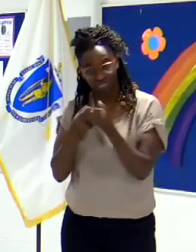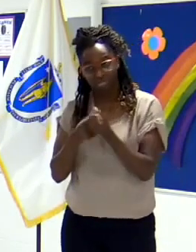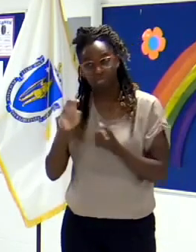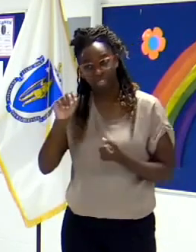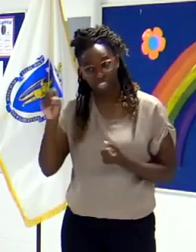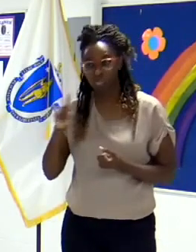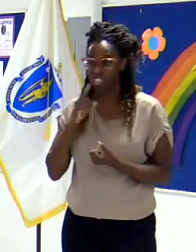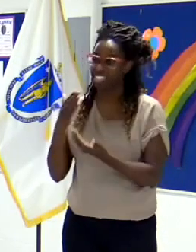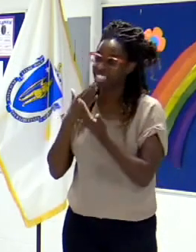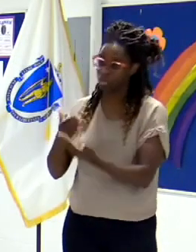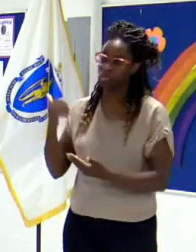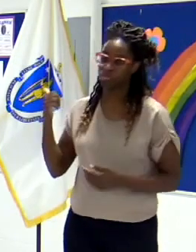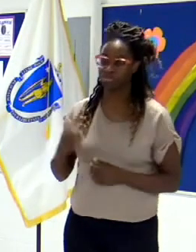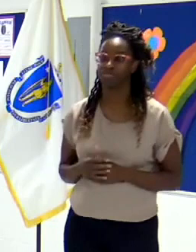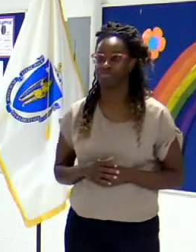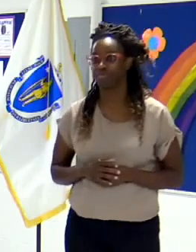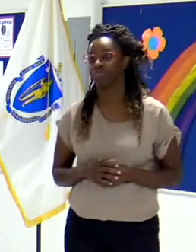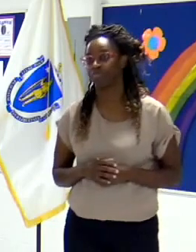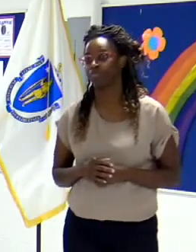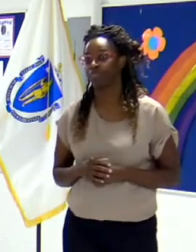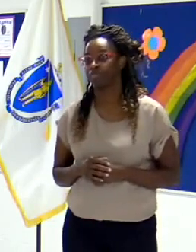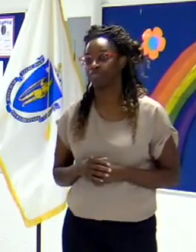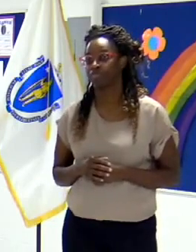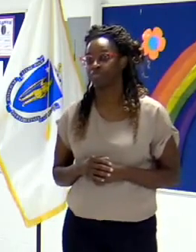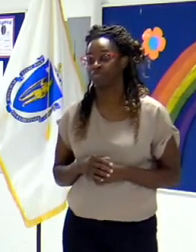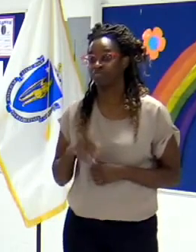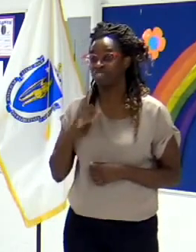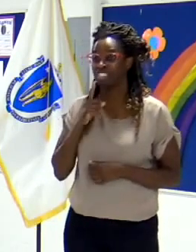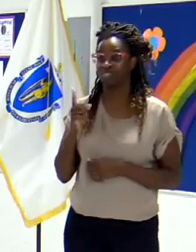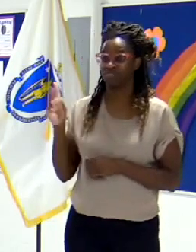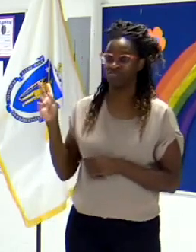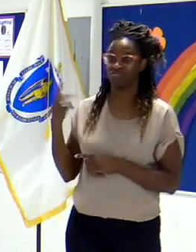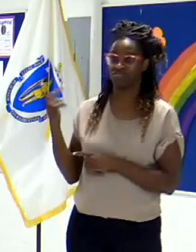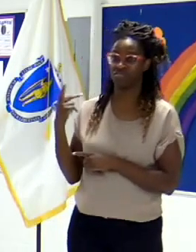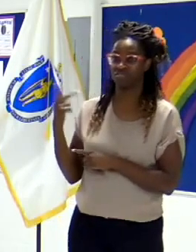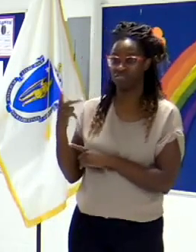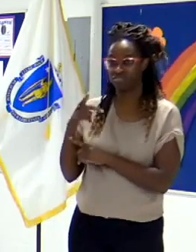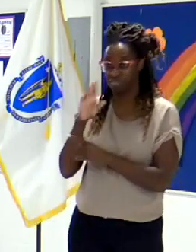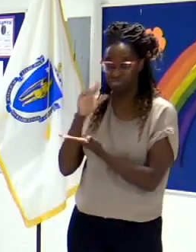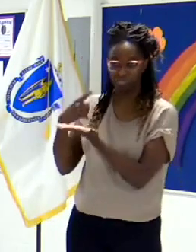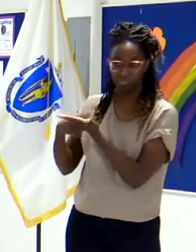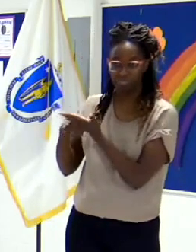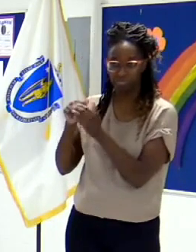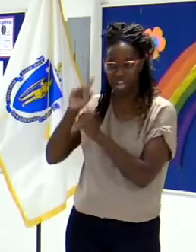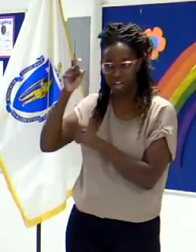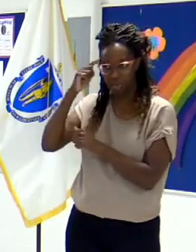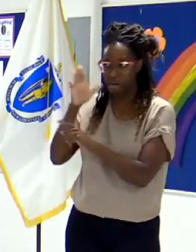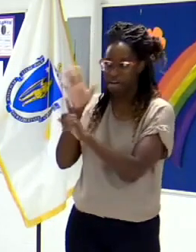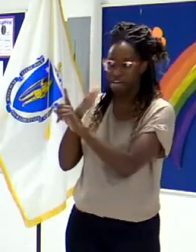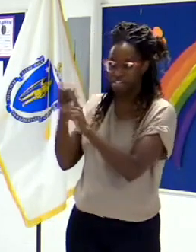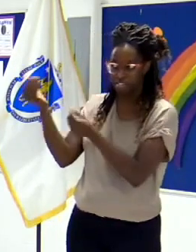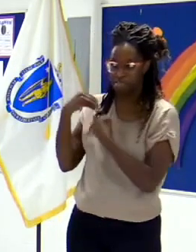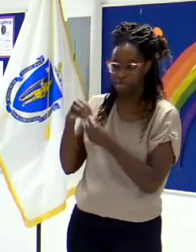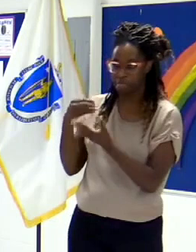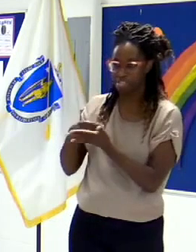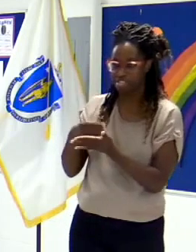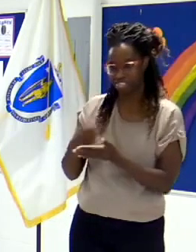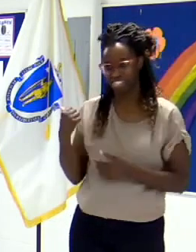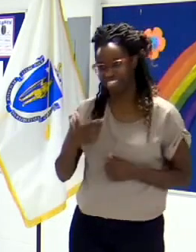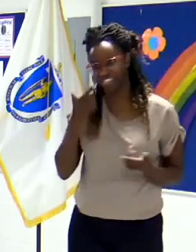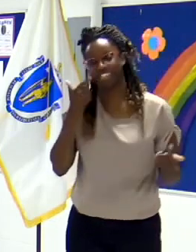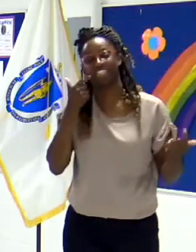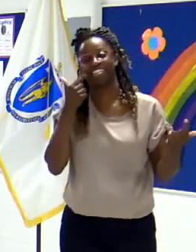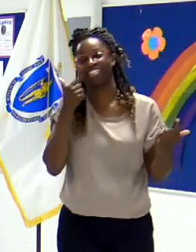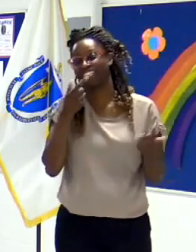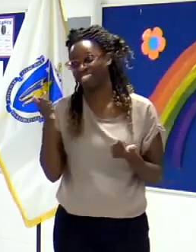continued support. And of course, I'll talk to you later on about some additional funds we may need as it's not inexpensive to open